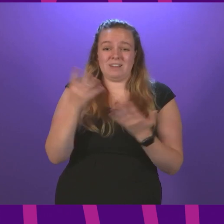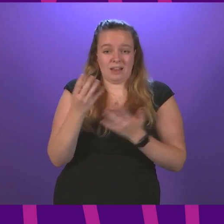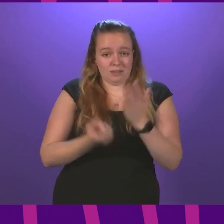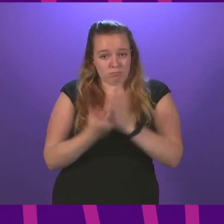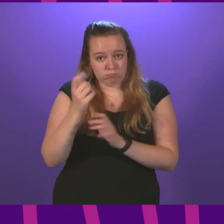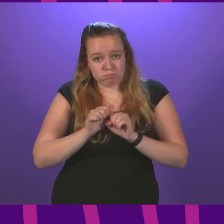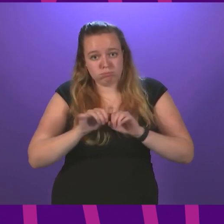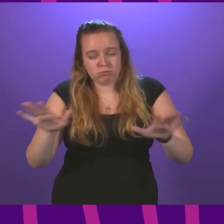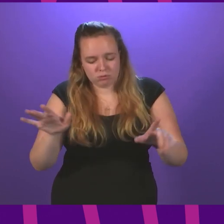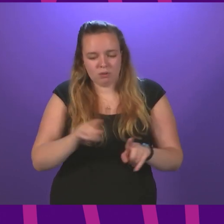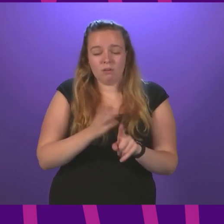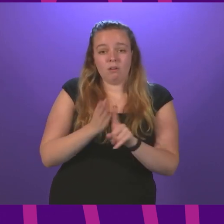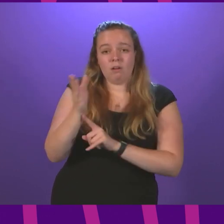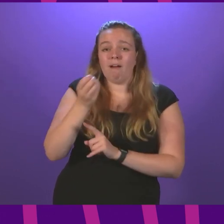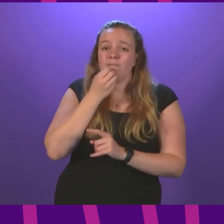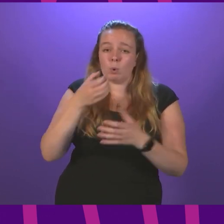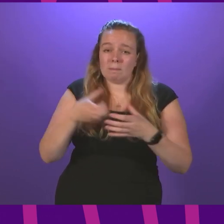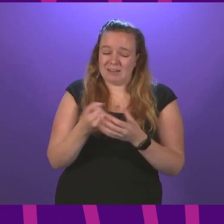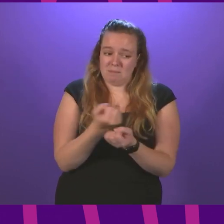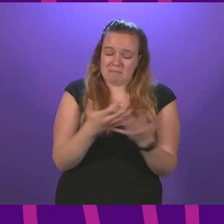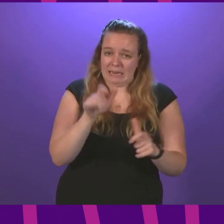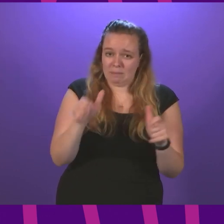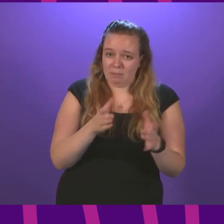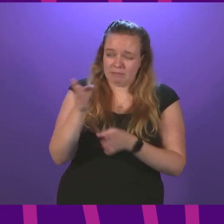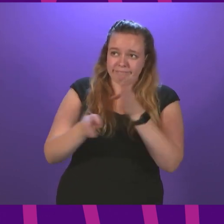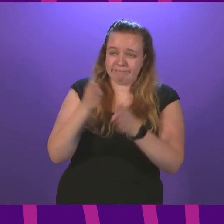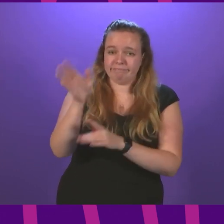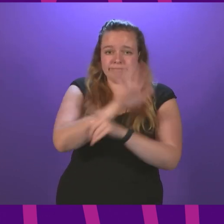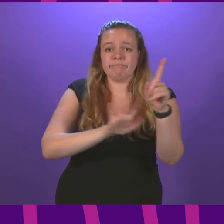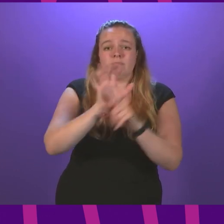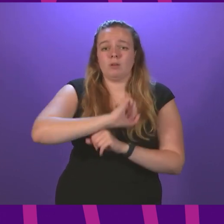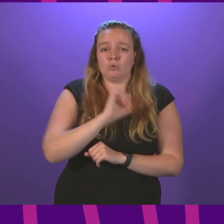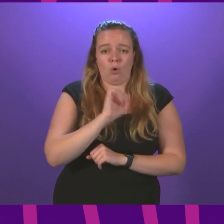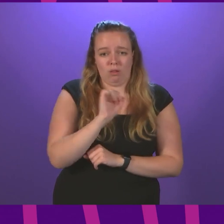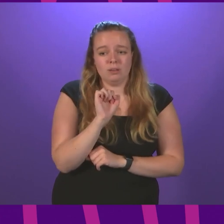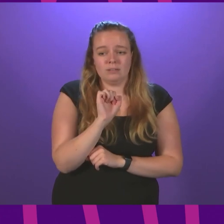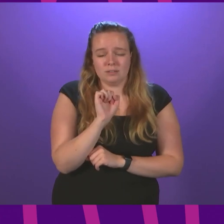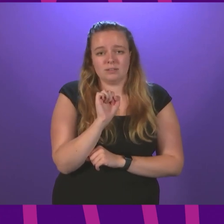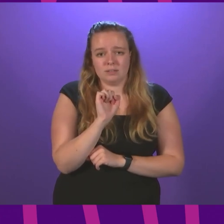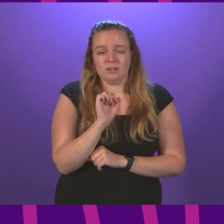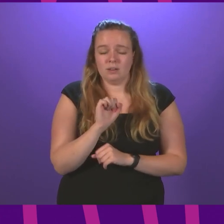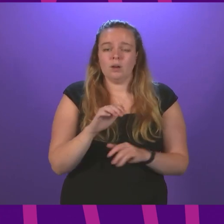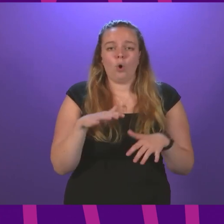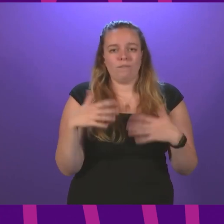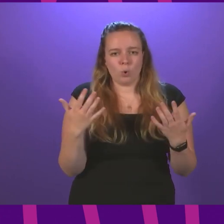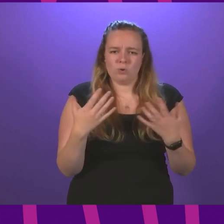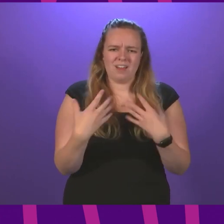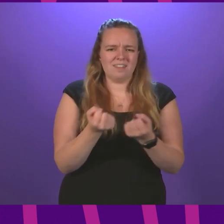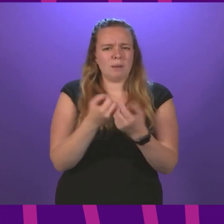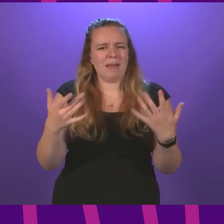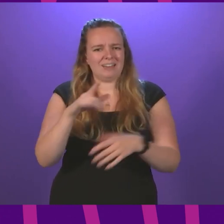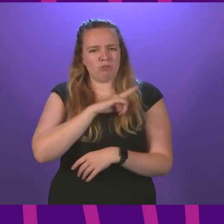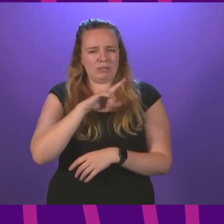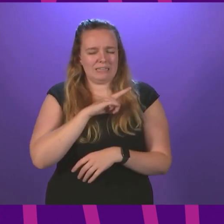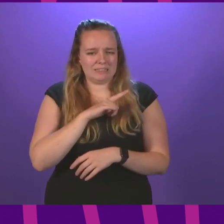unfortunately, turning to food banks was a reality for far too many across all of Scotland's communities. There were, of course, multiple reasons for